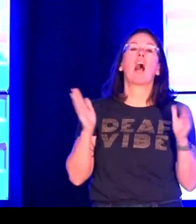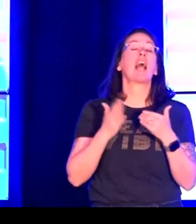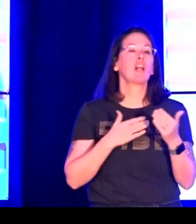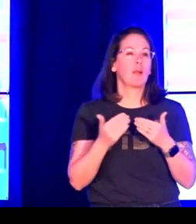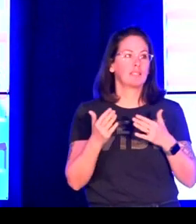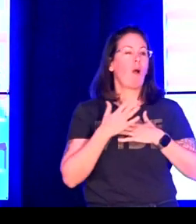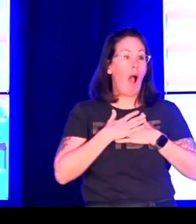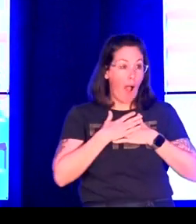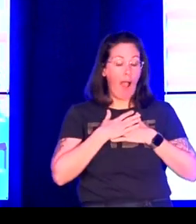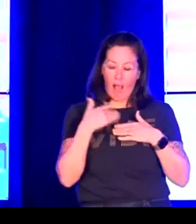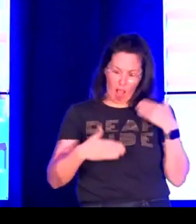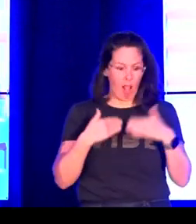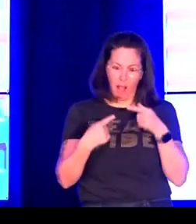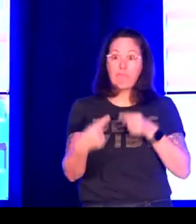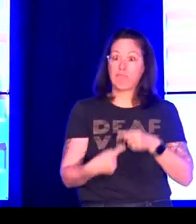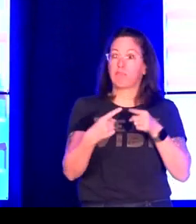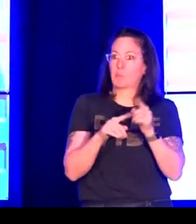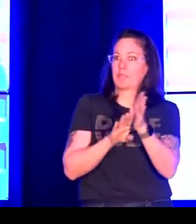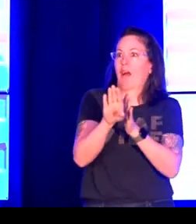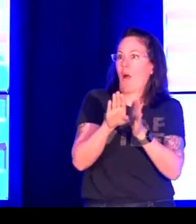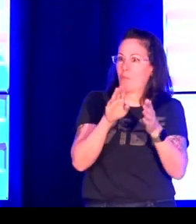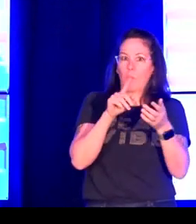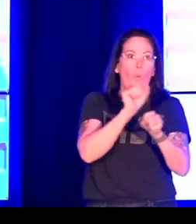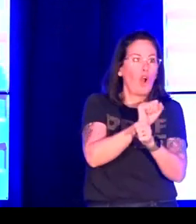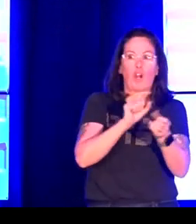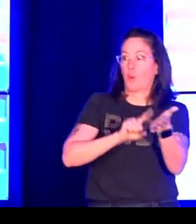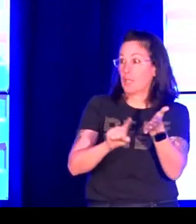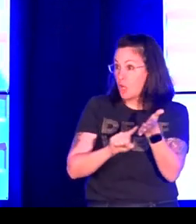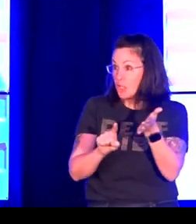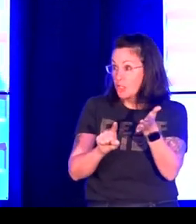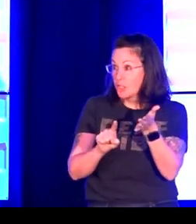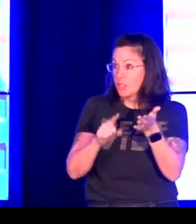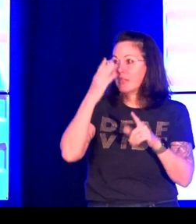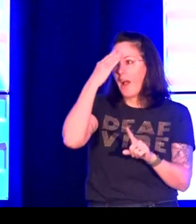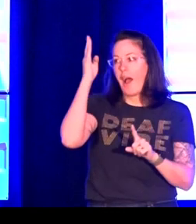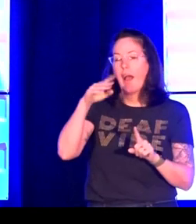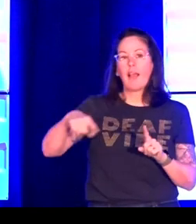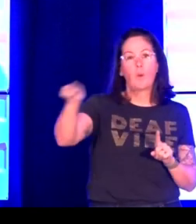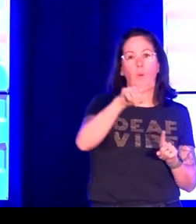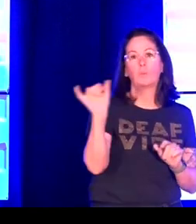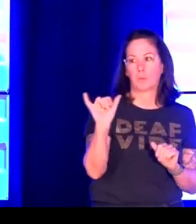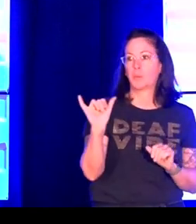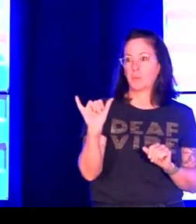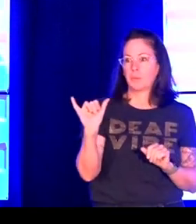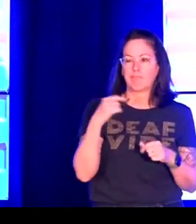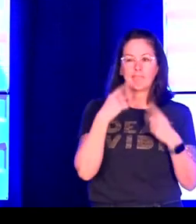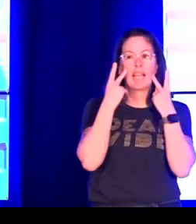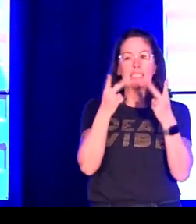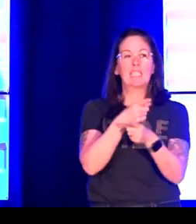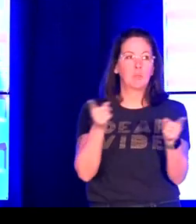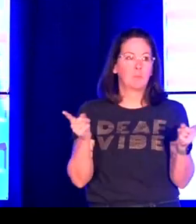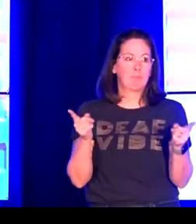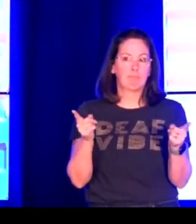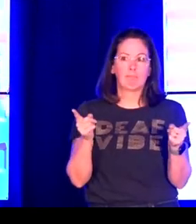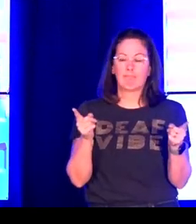as will be tomorrow. So, I did not have as much time to be able to focus on that with my kids